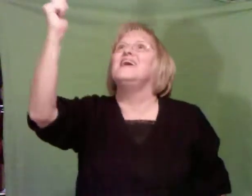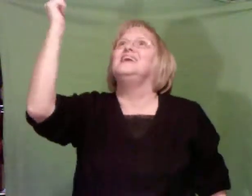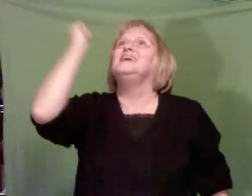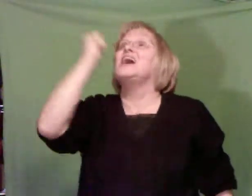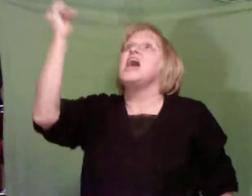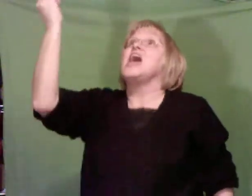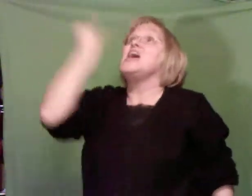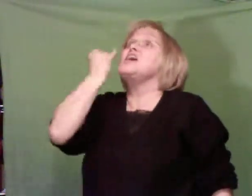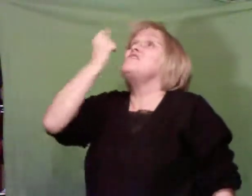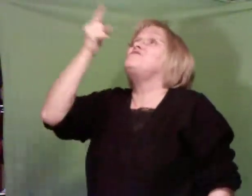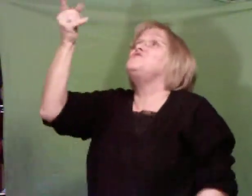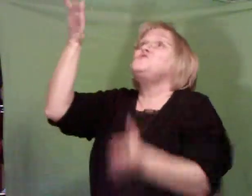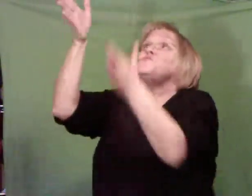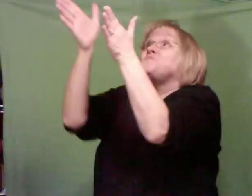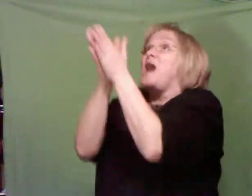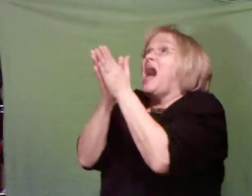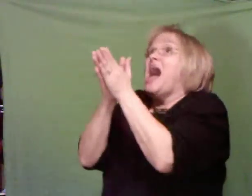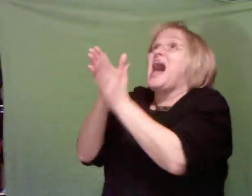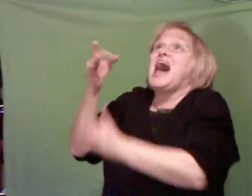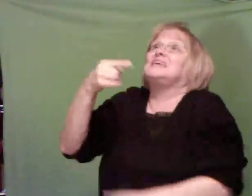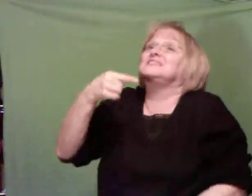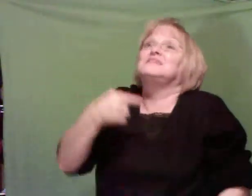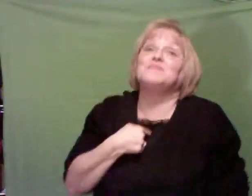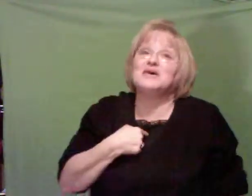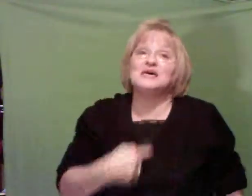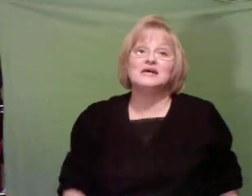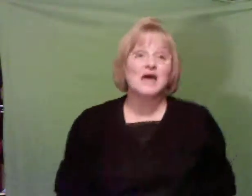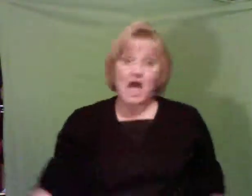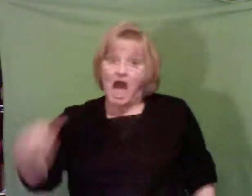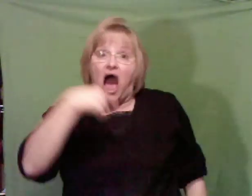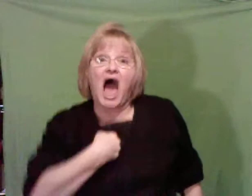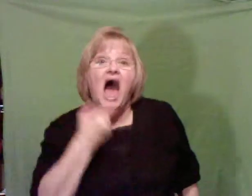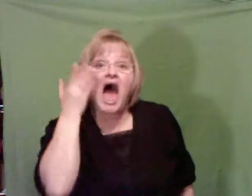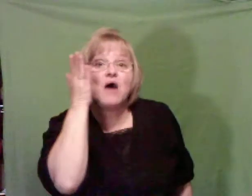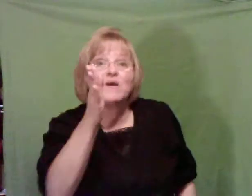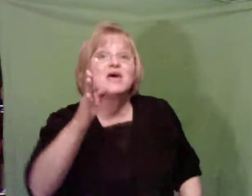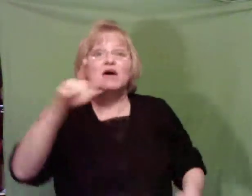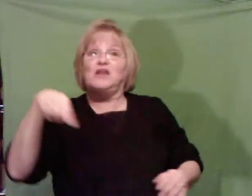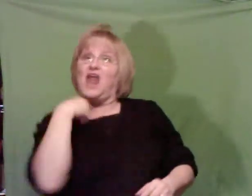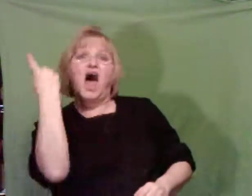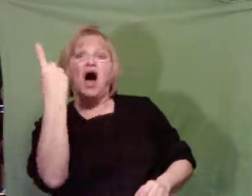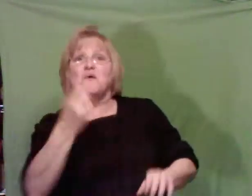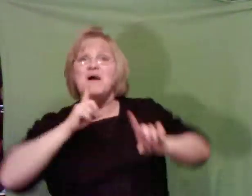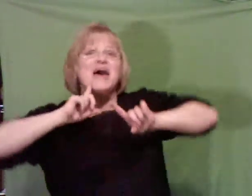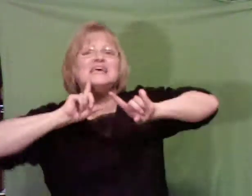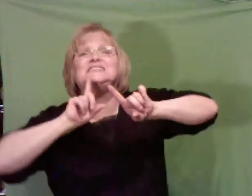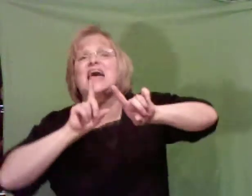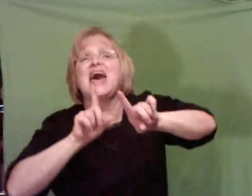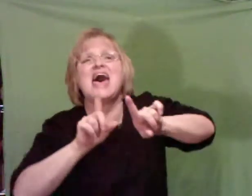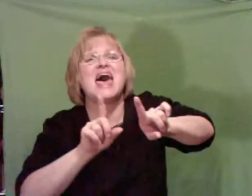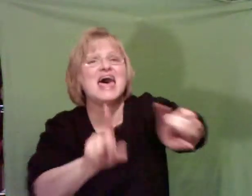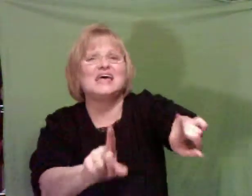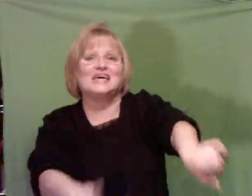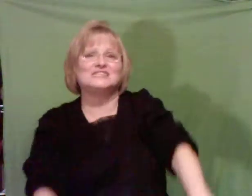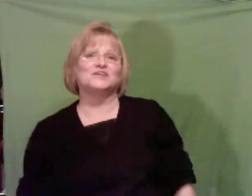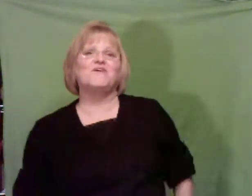If you ask me, if I will always answer.